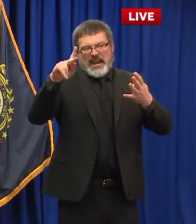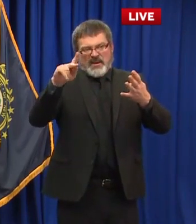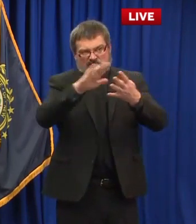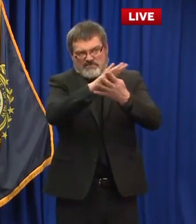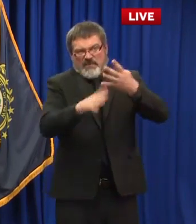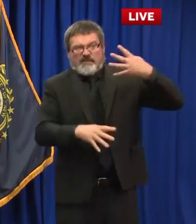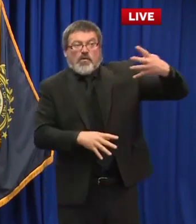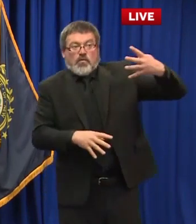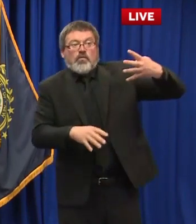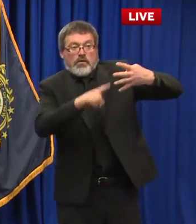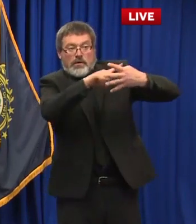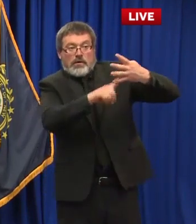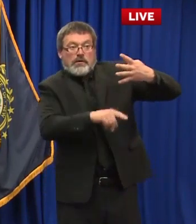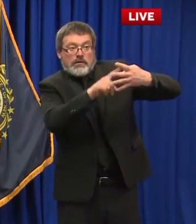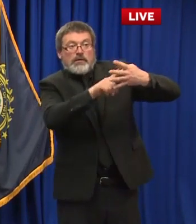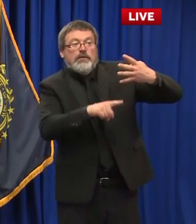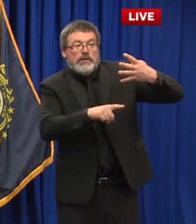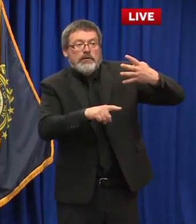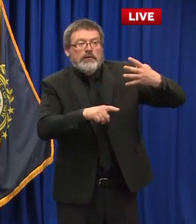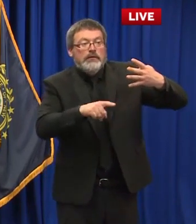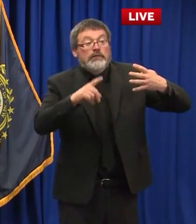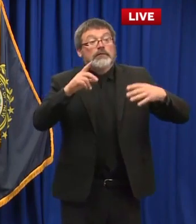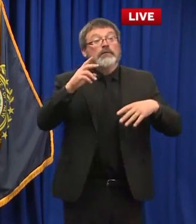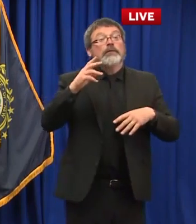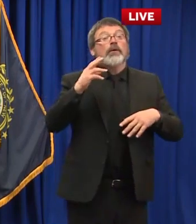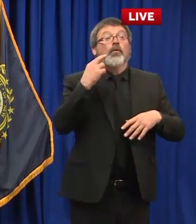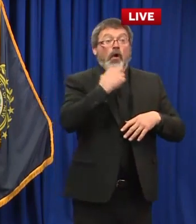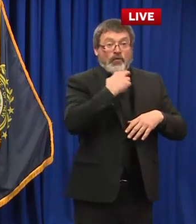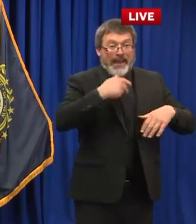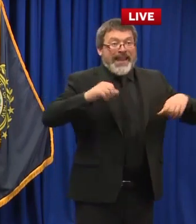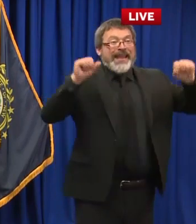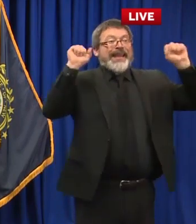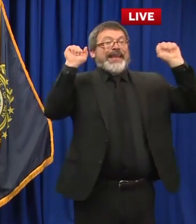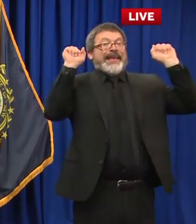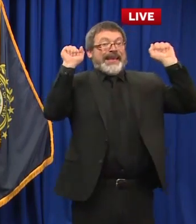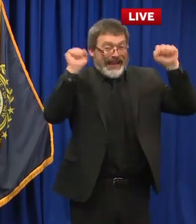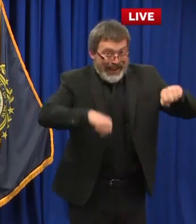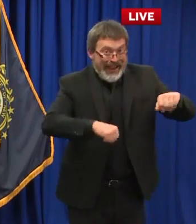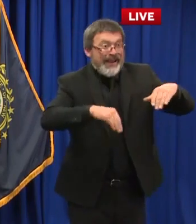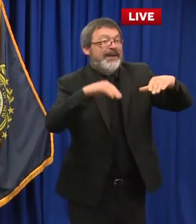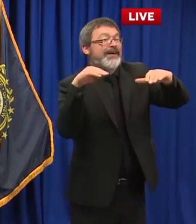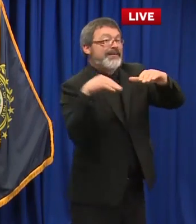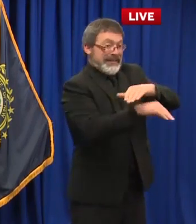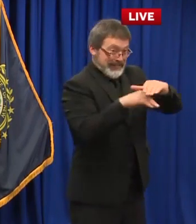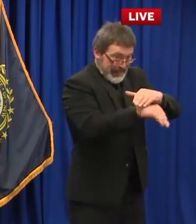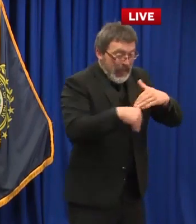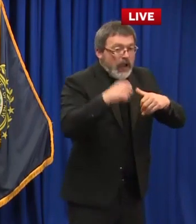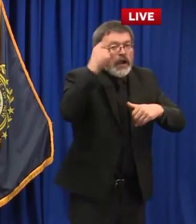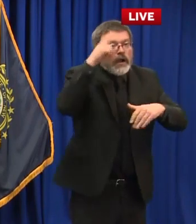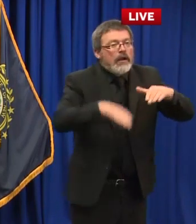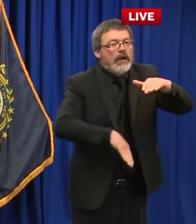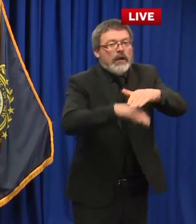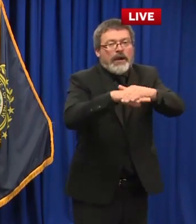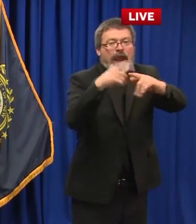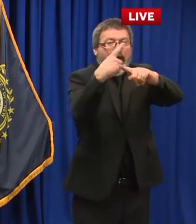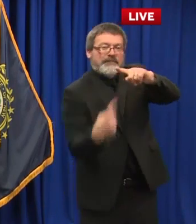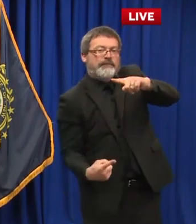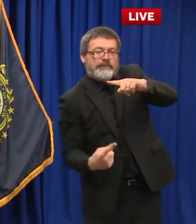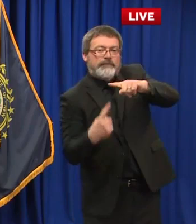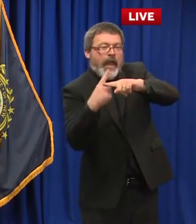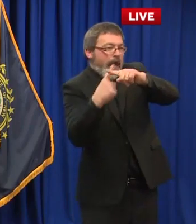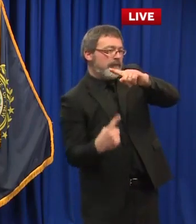15th at 50 percent indoor capacity for restaurants existing in any of the other six counties where again